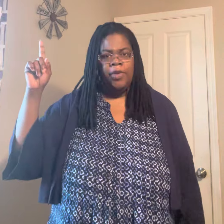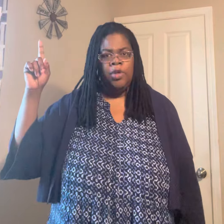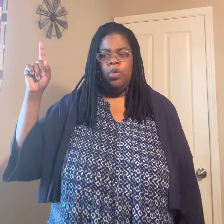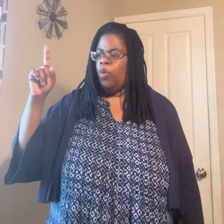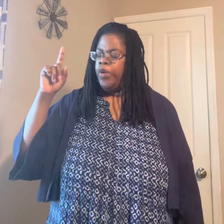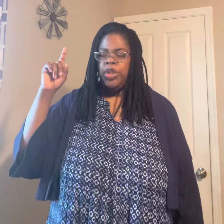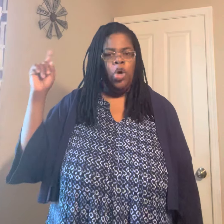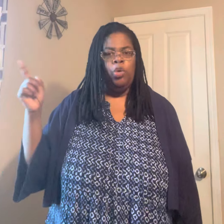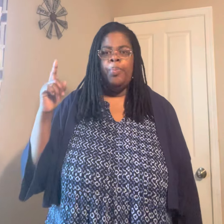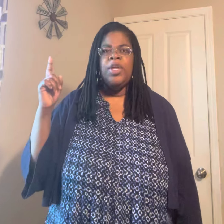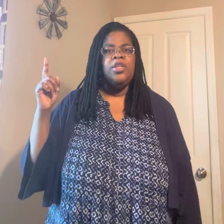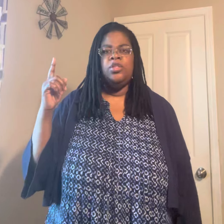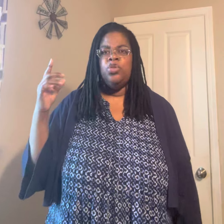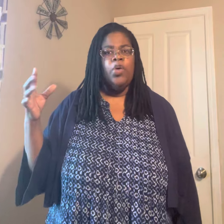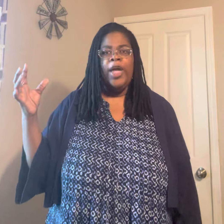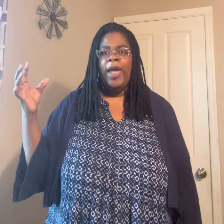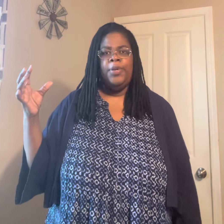with eternal peace, joy, happiness.